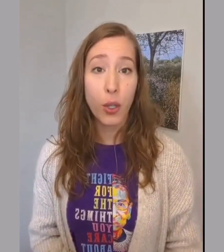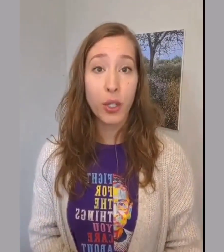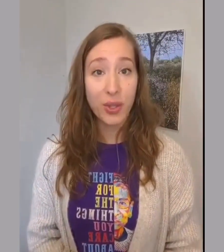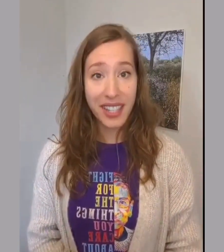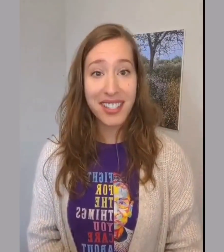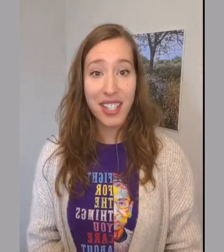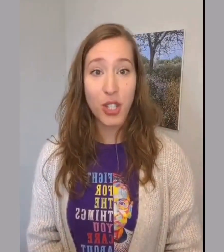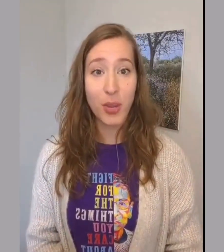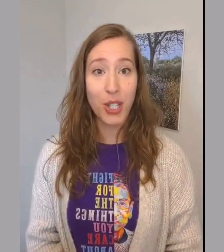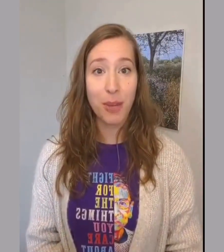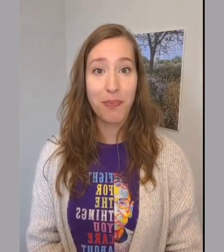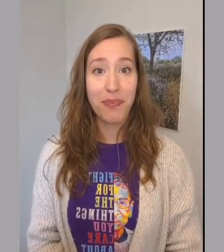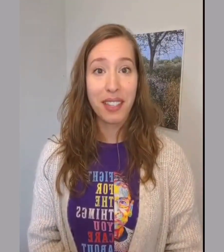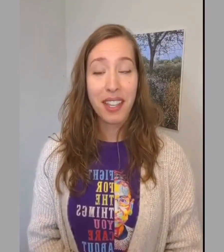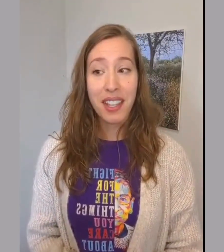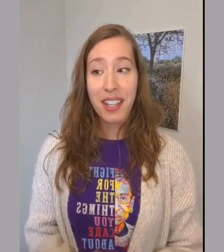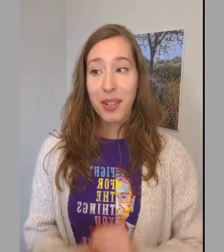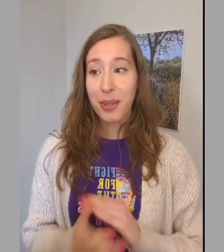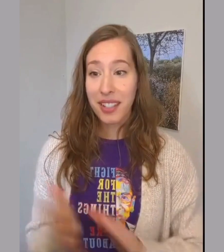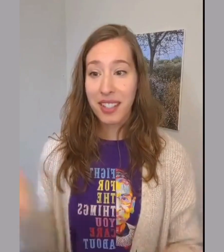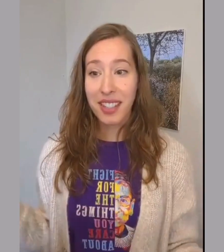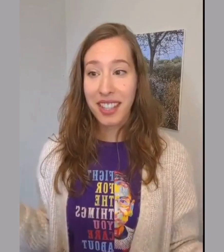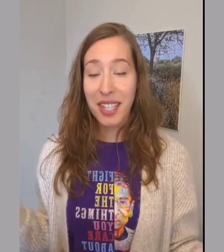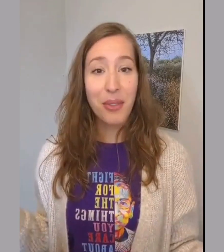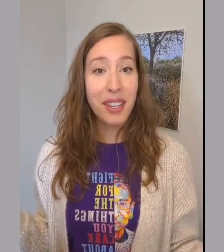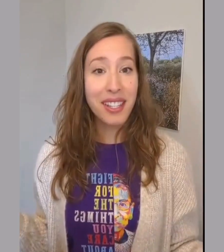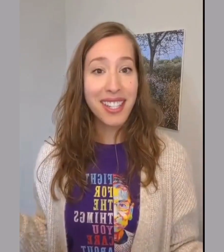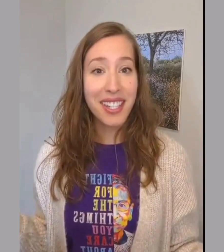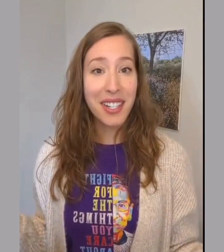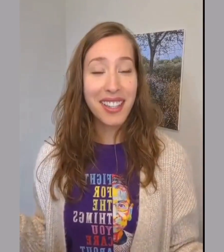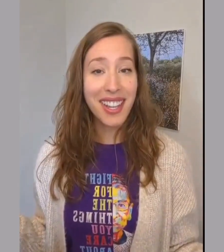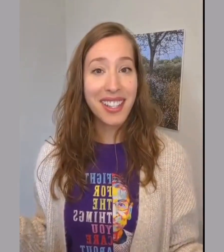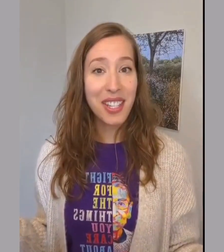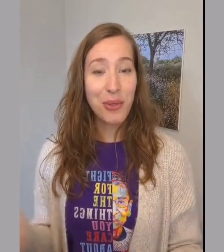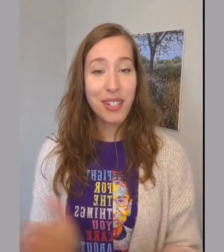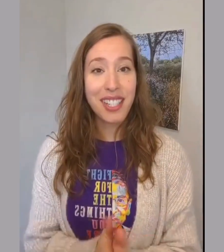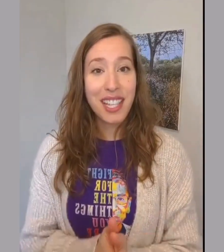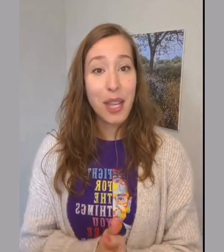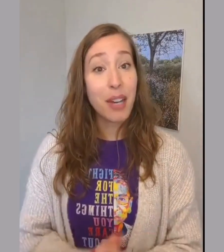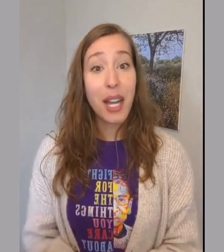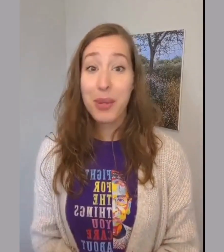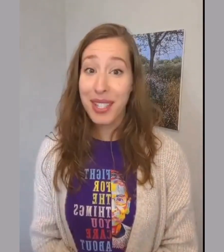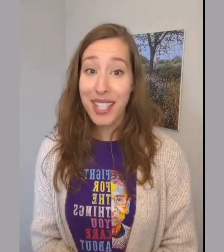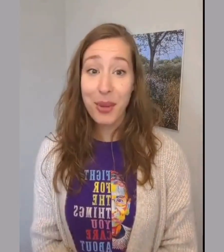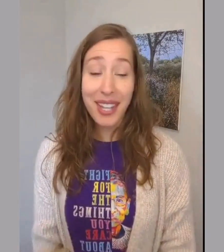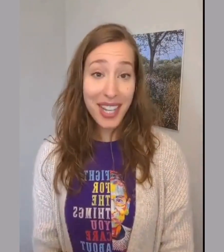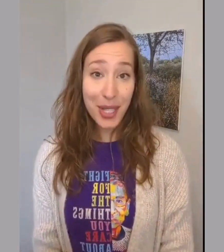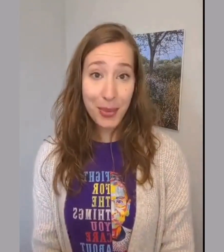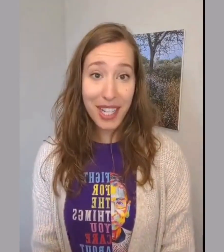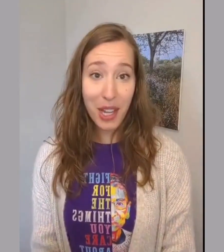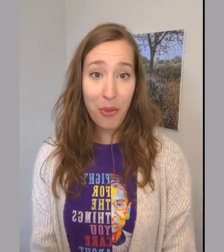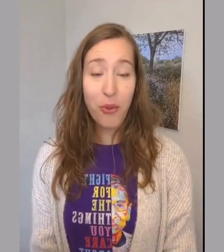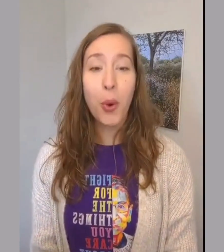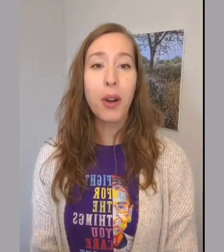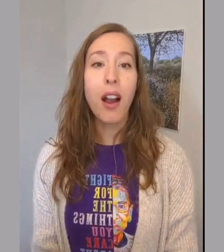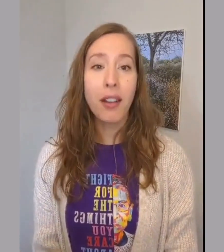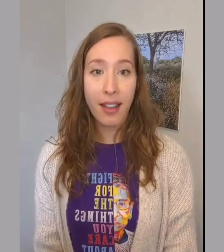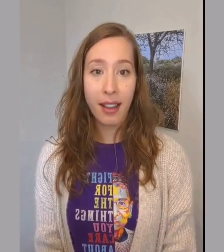unique situation. We're going to leave things here. That's it for today. But I will see you next week for our next